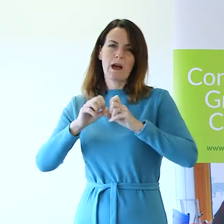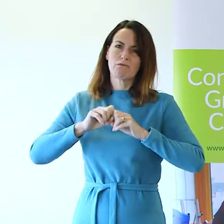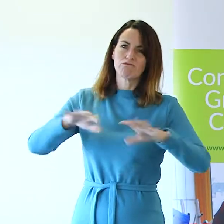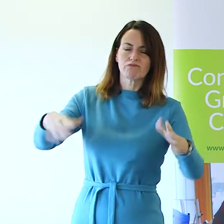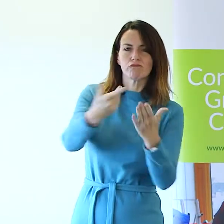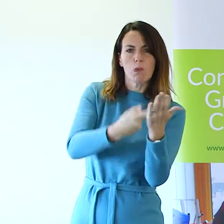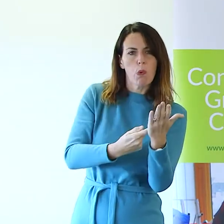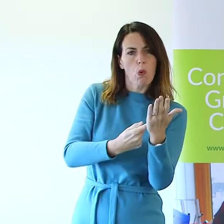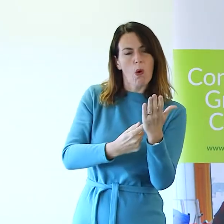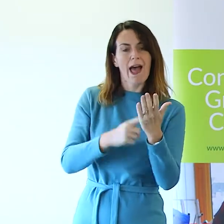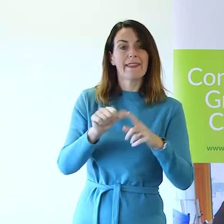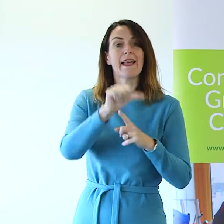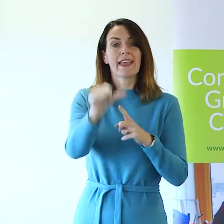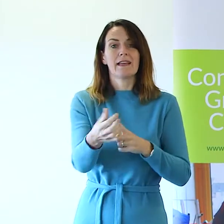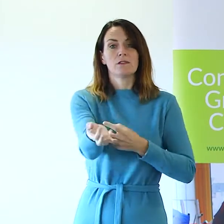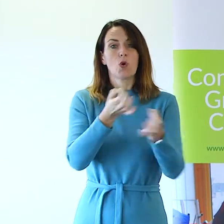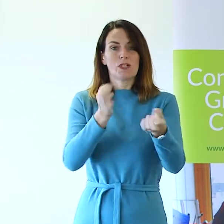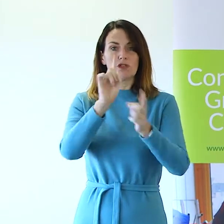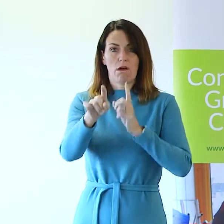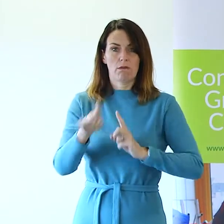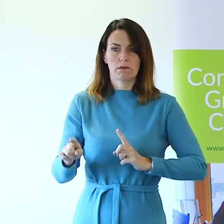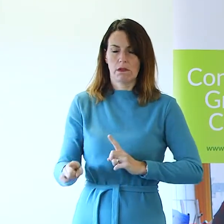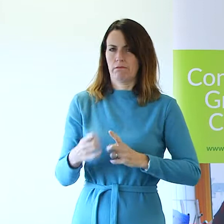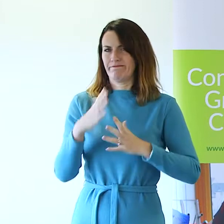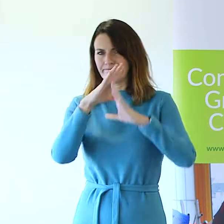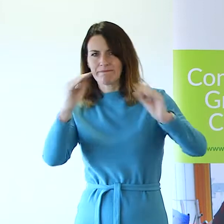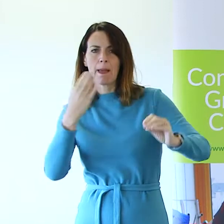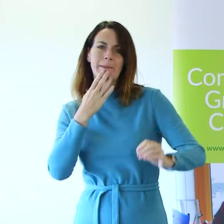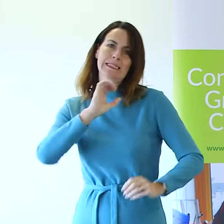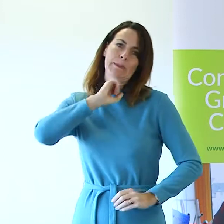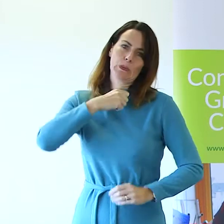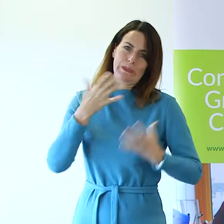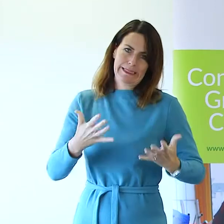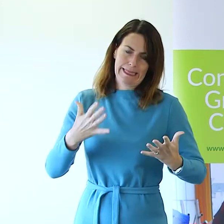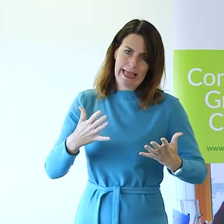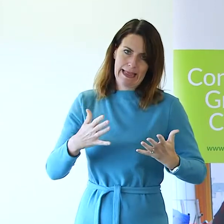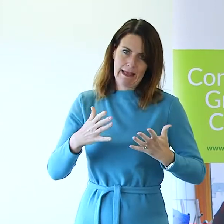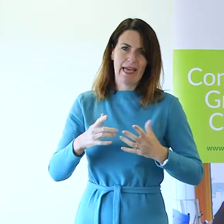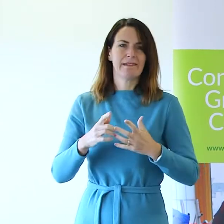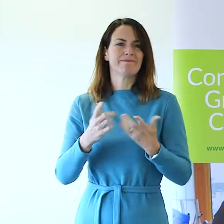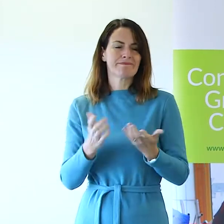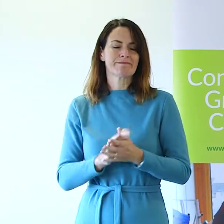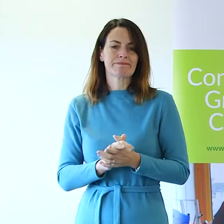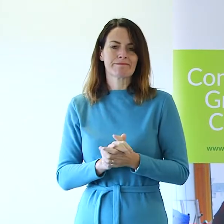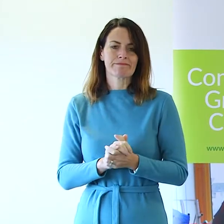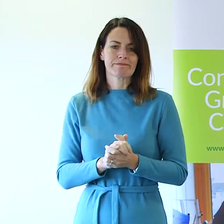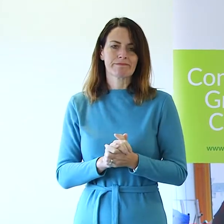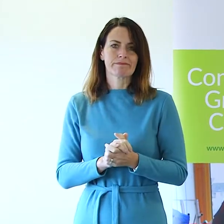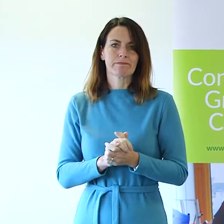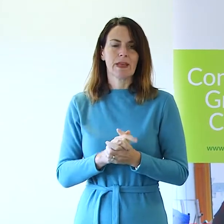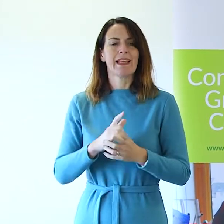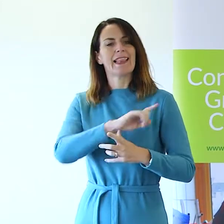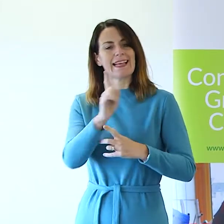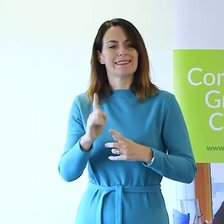Can I ask you to stay on mute and also until you're going to your breakout sessions and